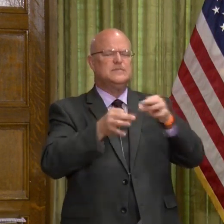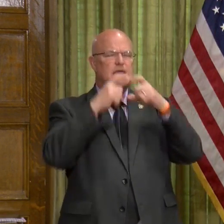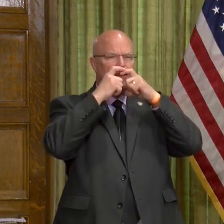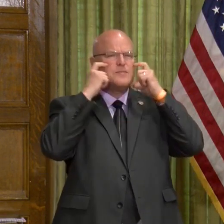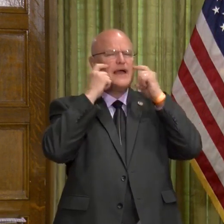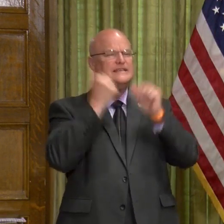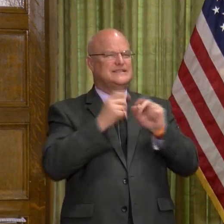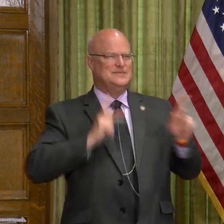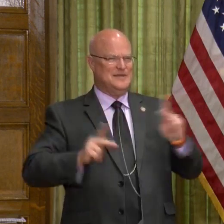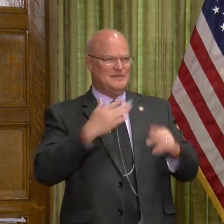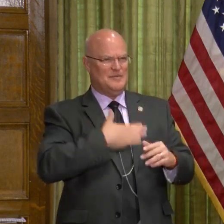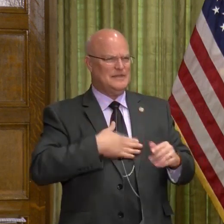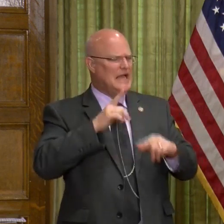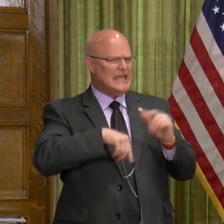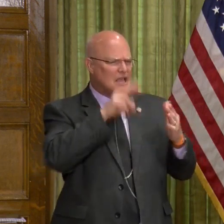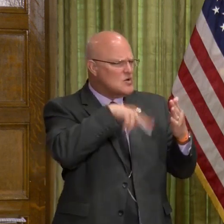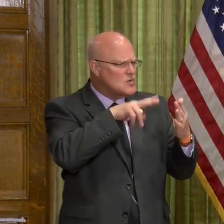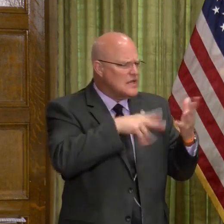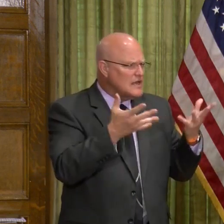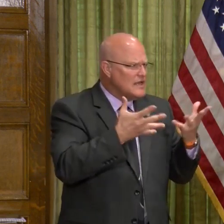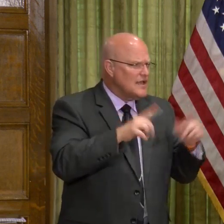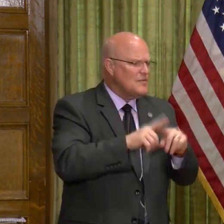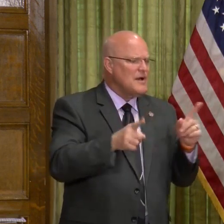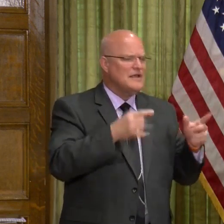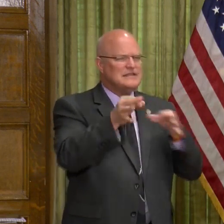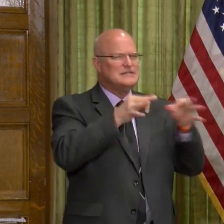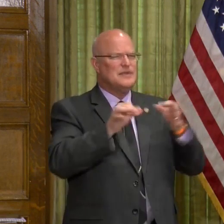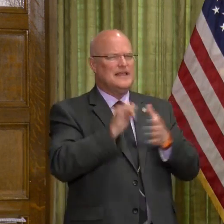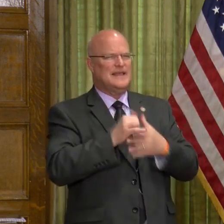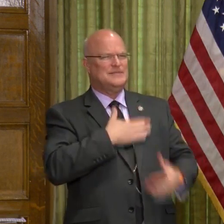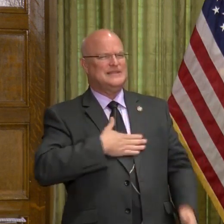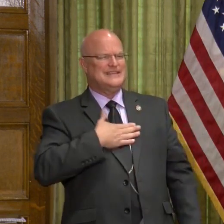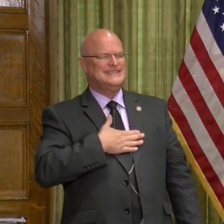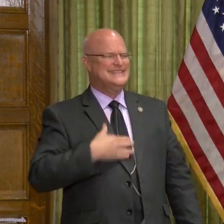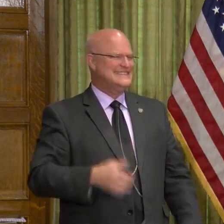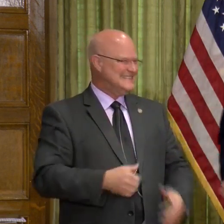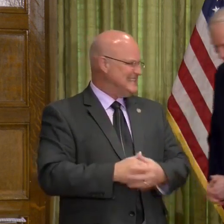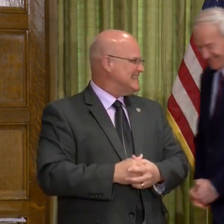to everyone. I can't read it very well, but you're going to have to explain that.